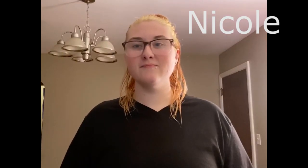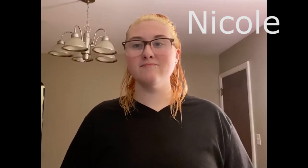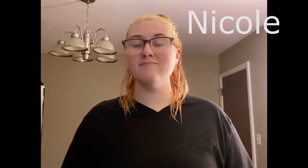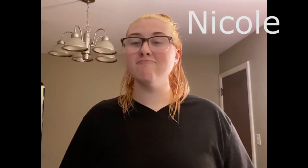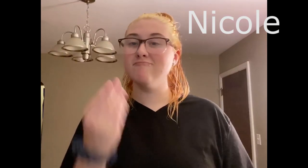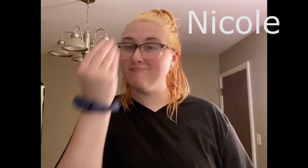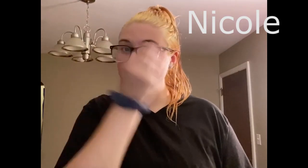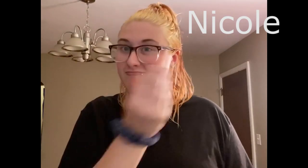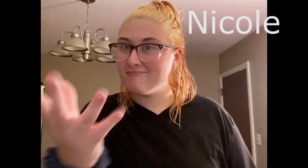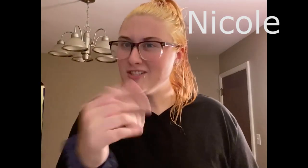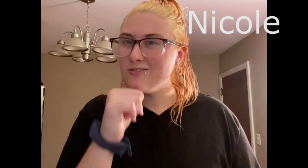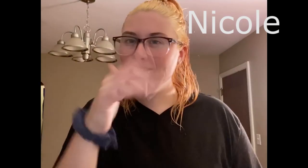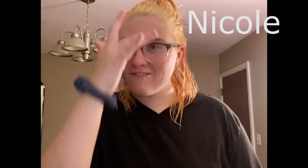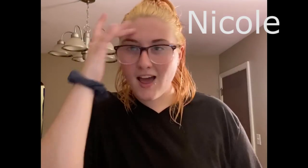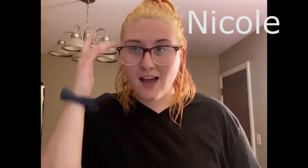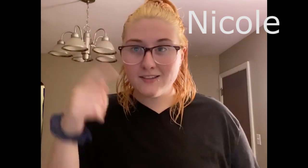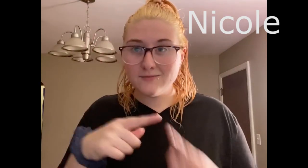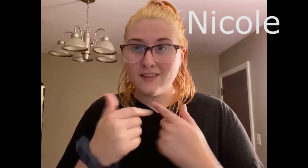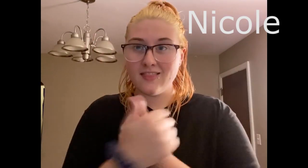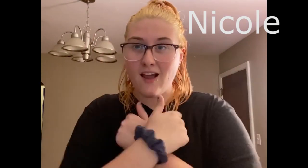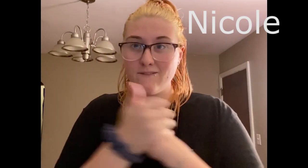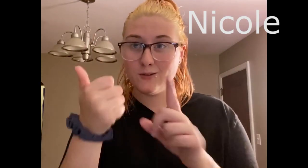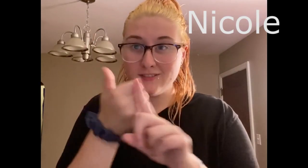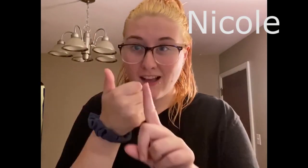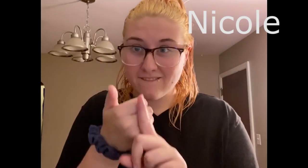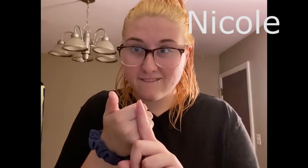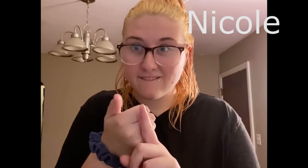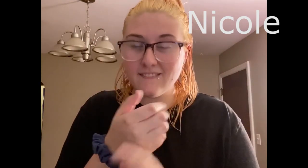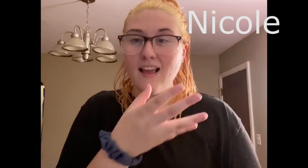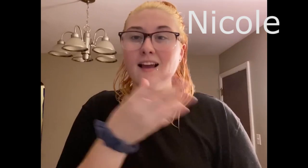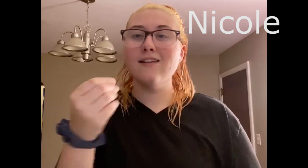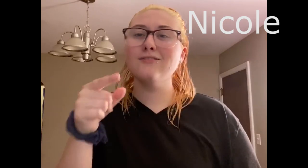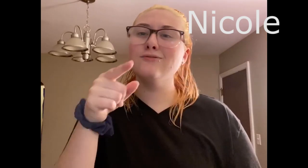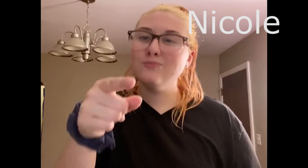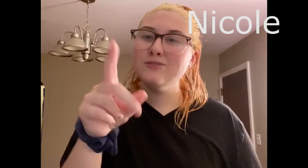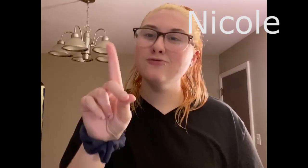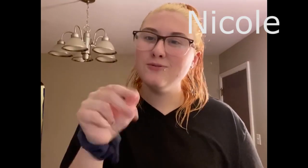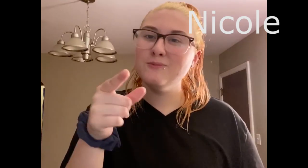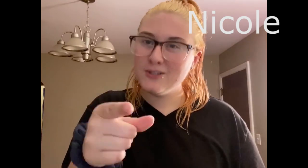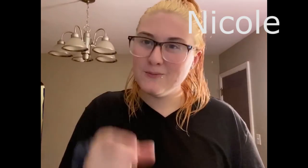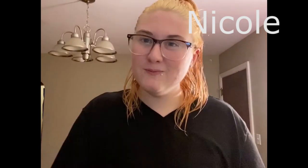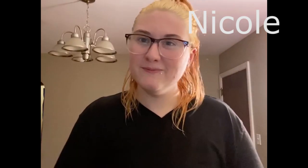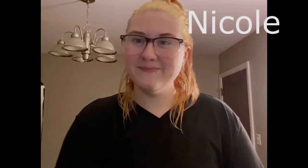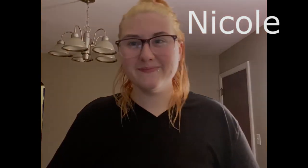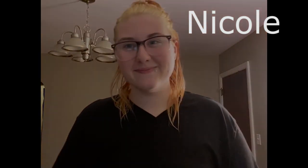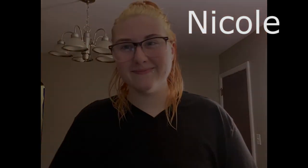it. And don't forget to love yourself and you do you.